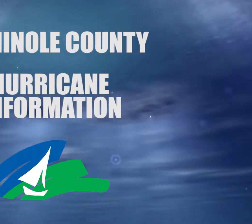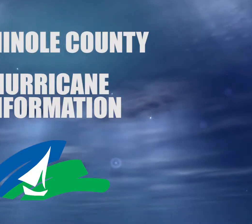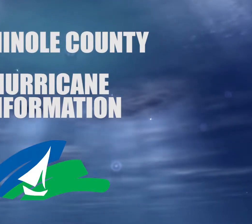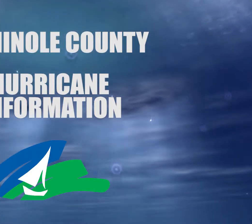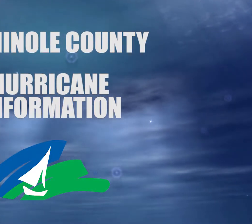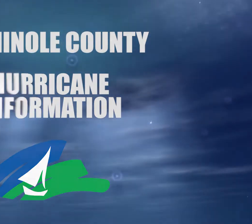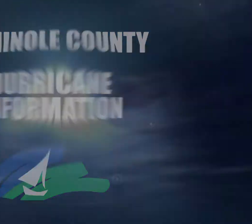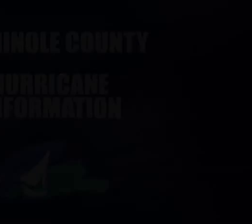Thank you for you.